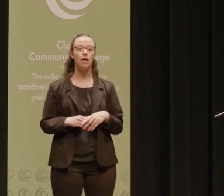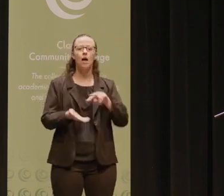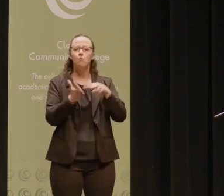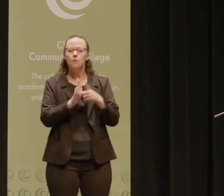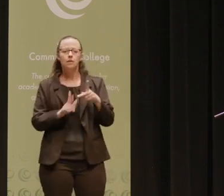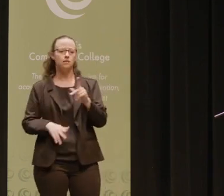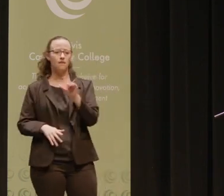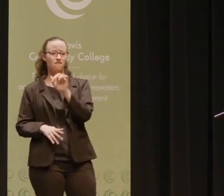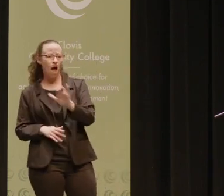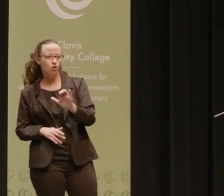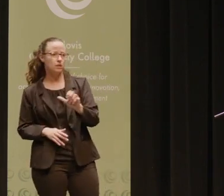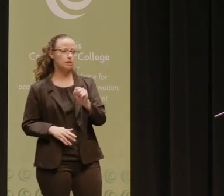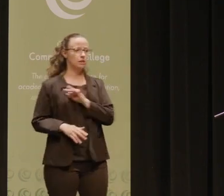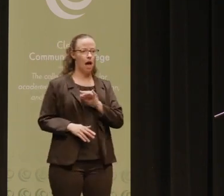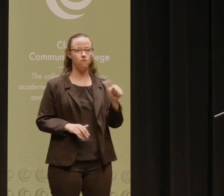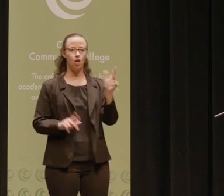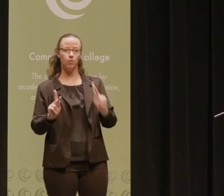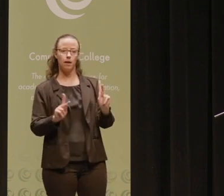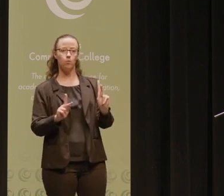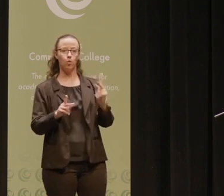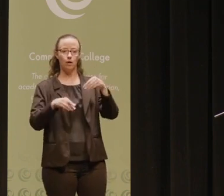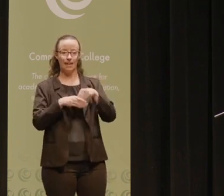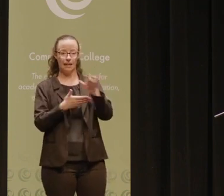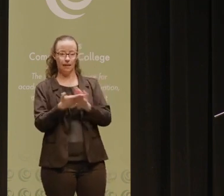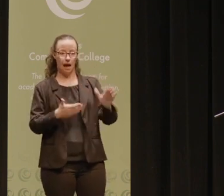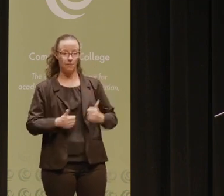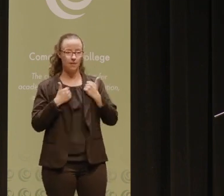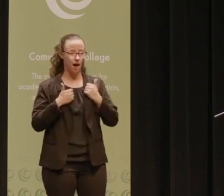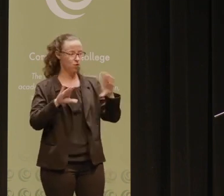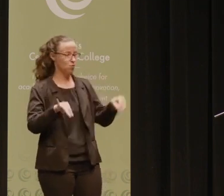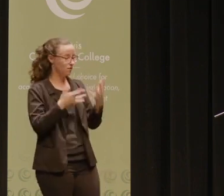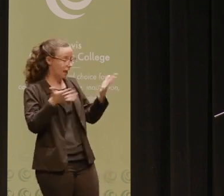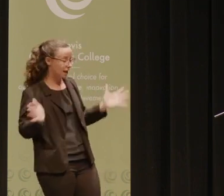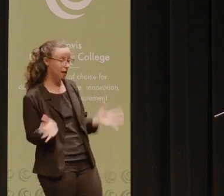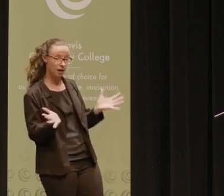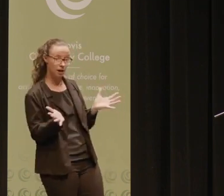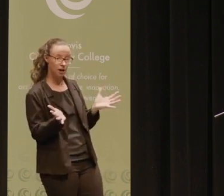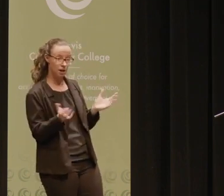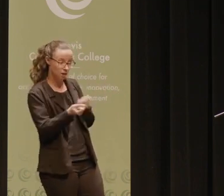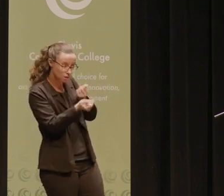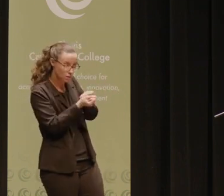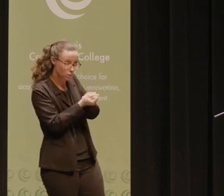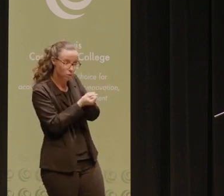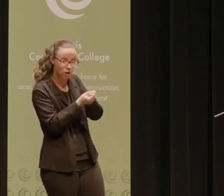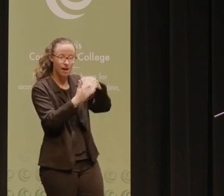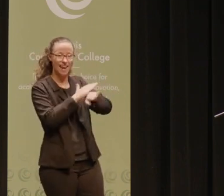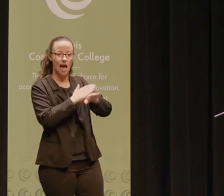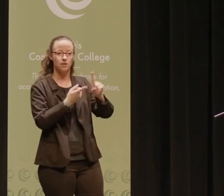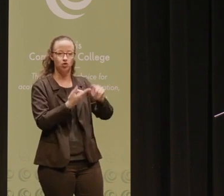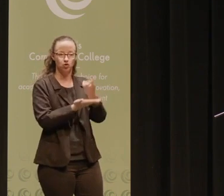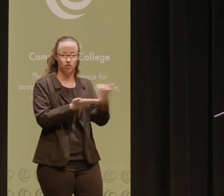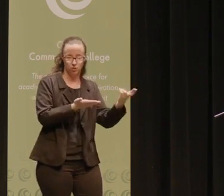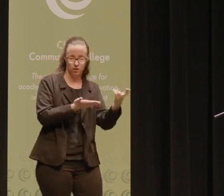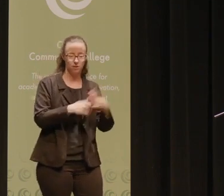and staff and other individuals in a student's life who provides much-needed encouragement, support, and access to resources